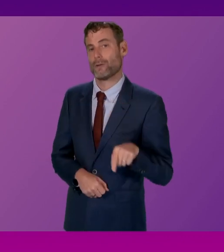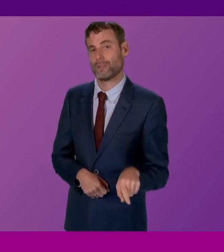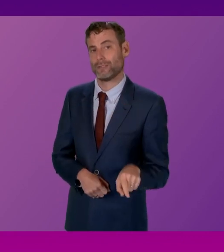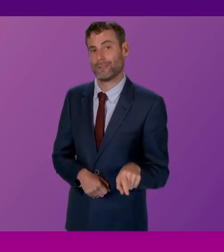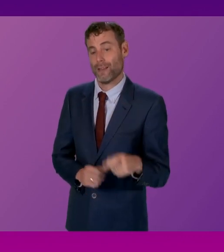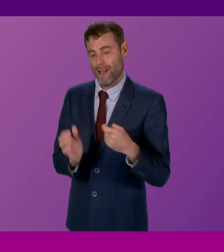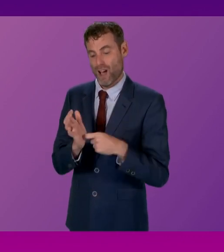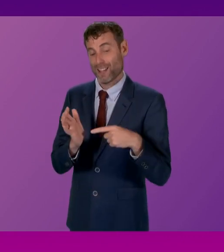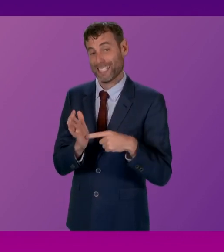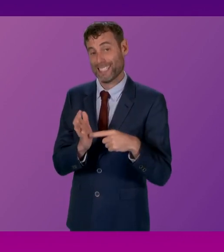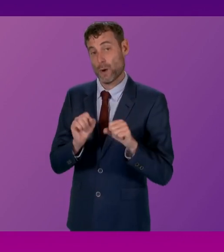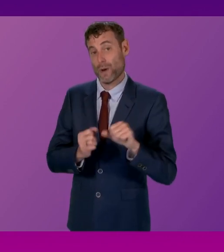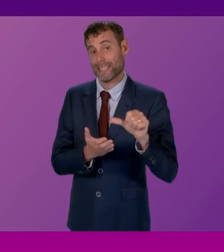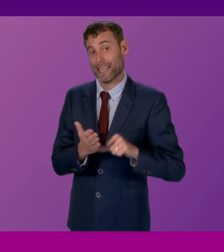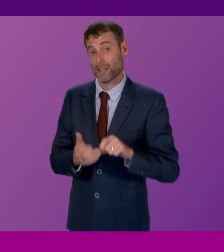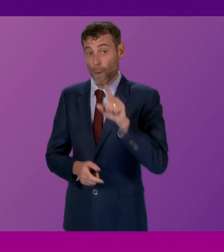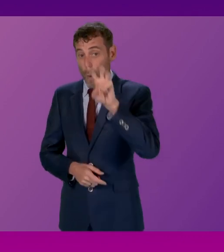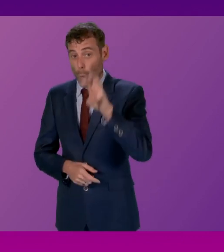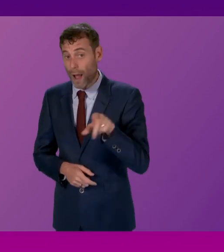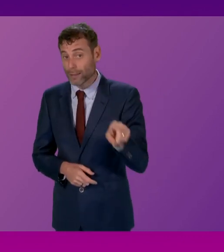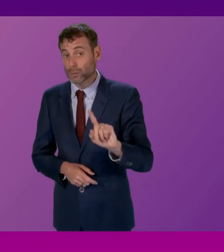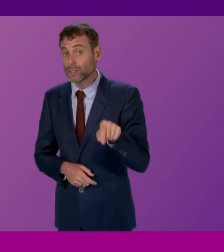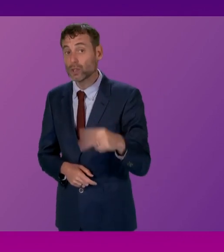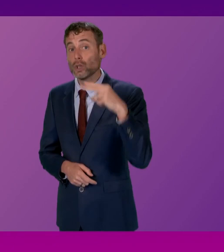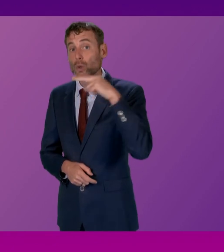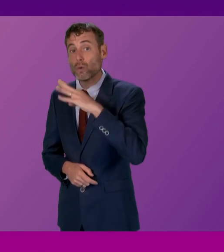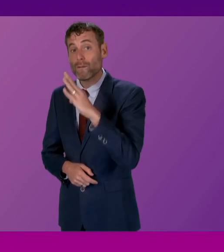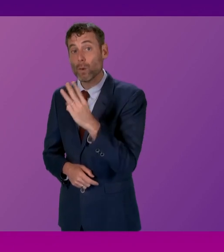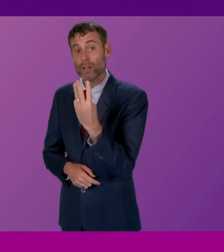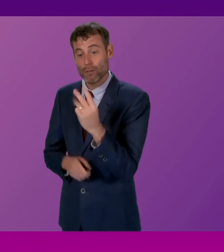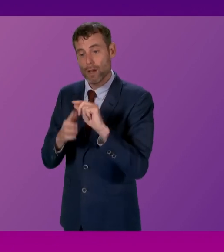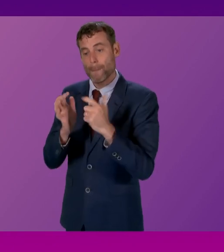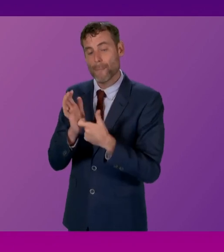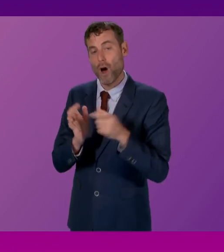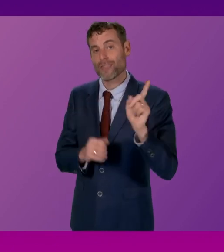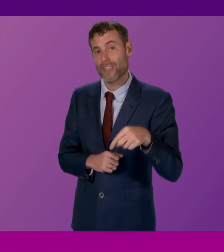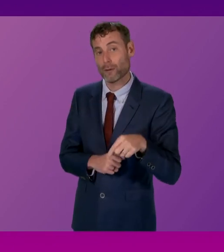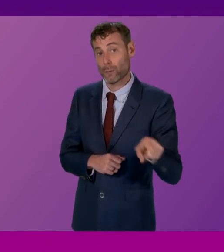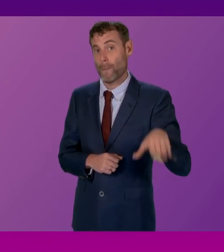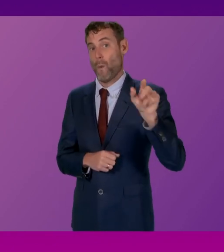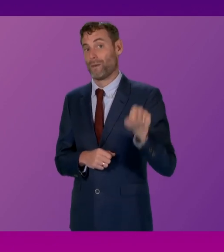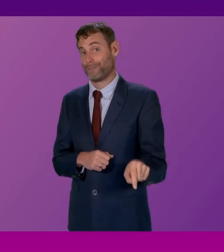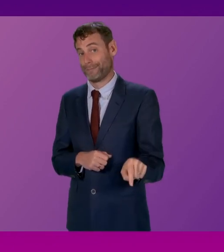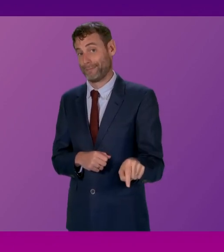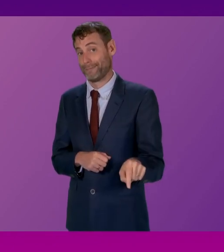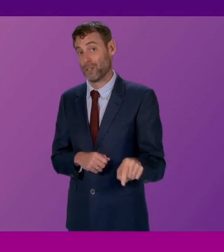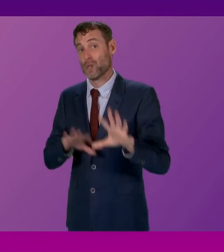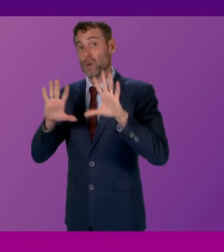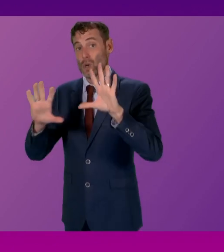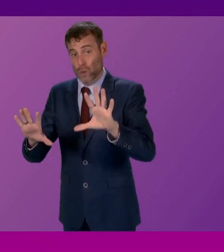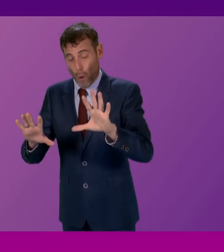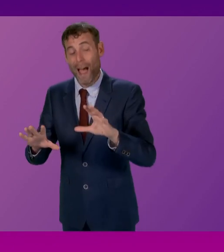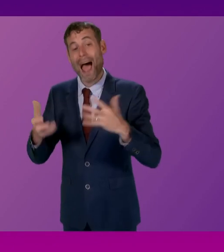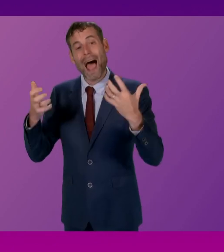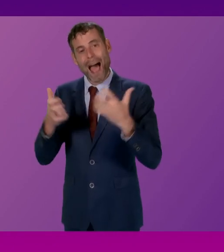RTT waiting list. And in Wales, the figure is 243 per 1,000. My point is, while acknowledging there are differences in